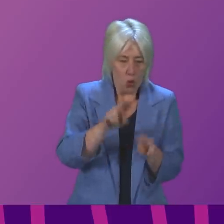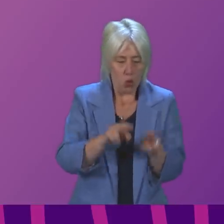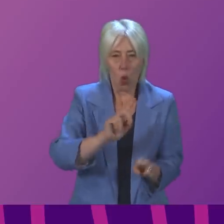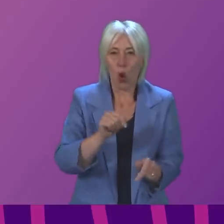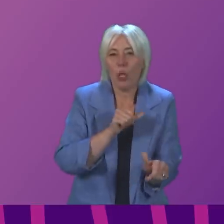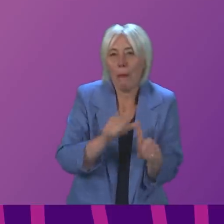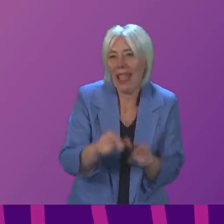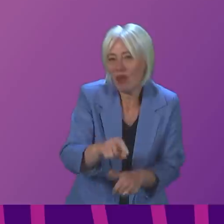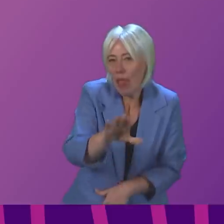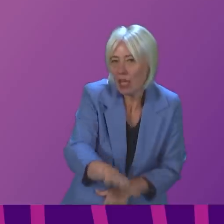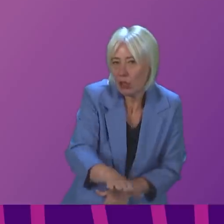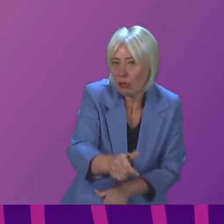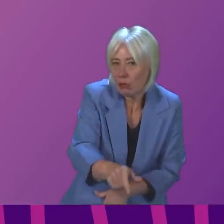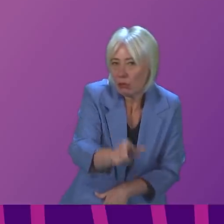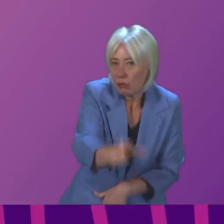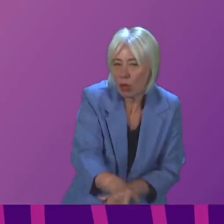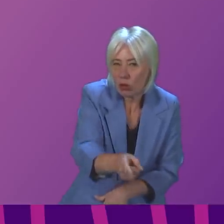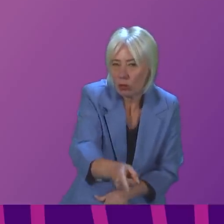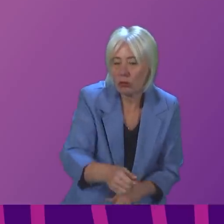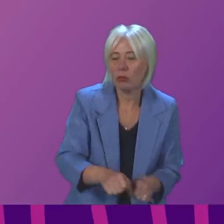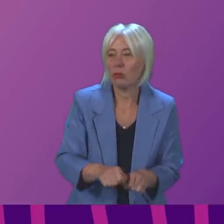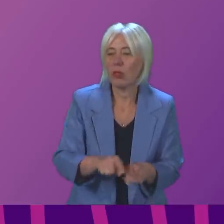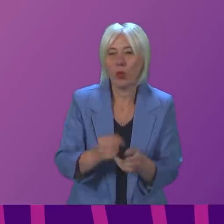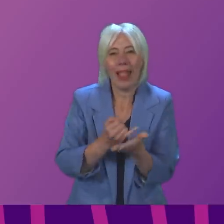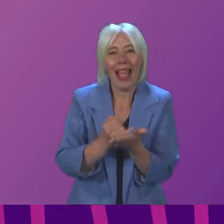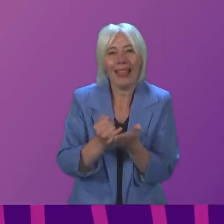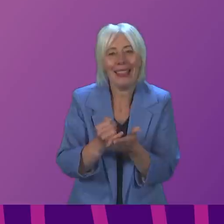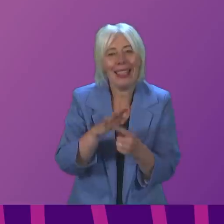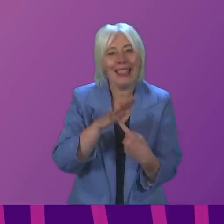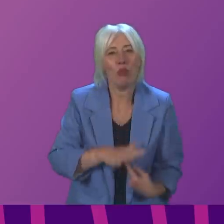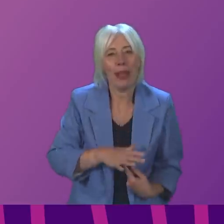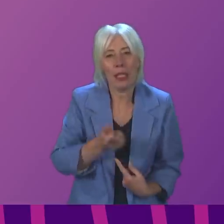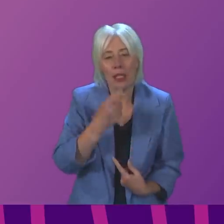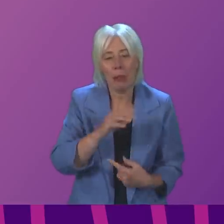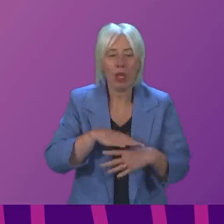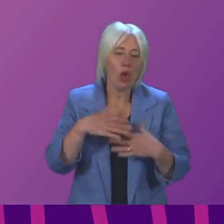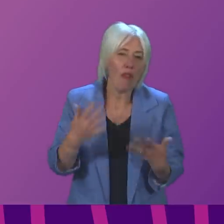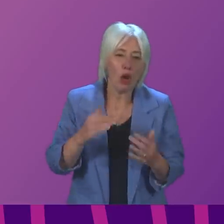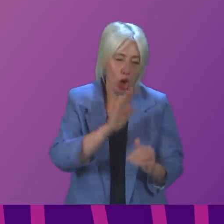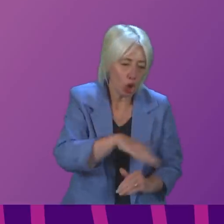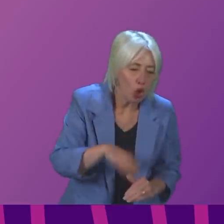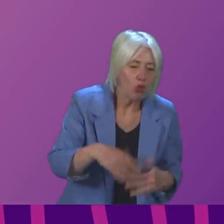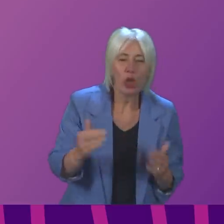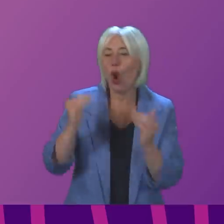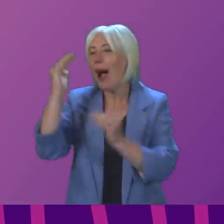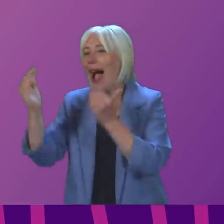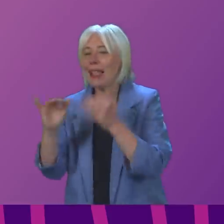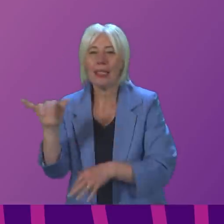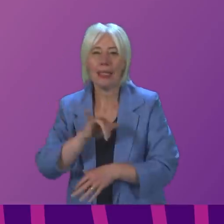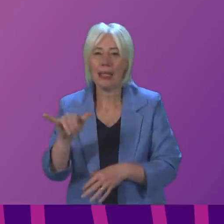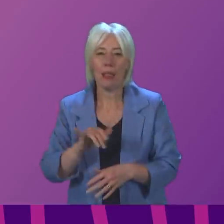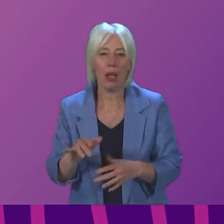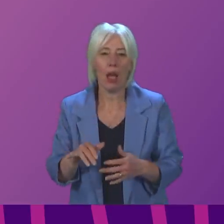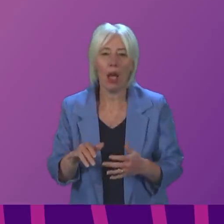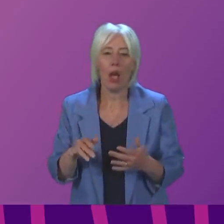interest of the patient. And when it comes to the prescribing of anti-depressants, whether that is for children or for adults, it's really important that we don't talk